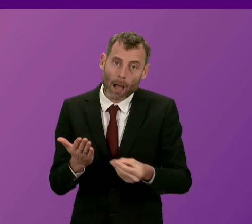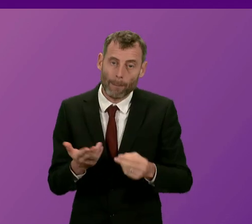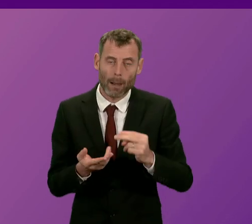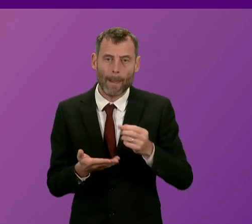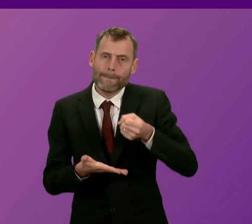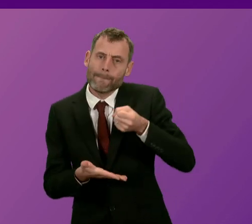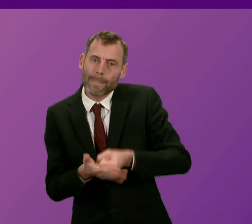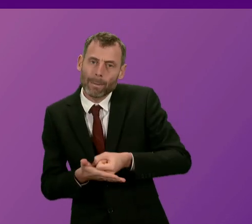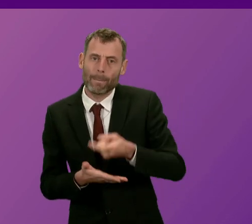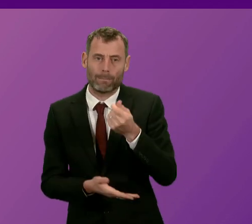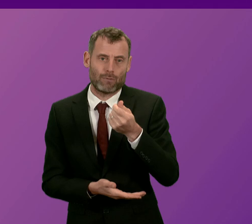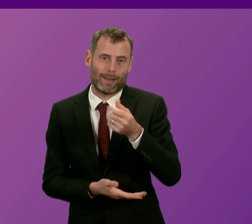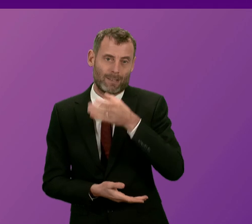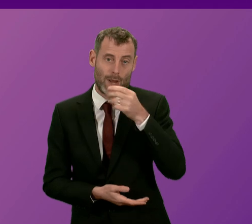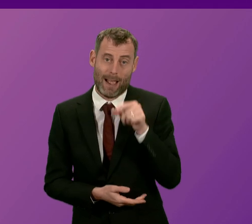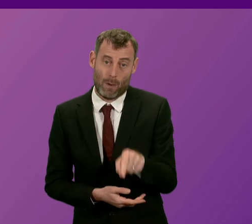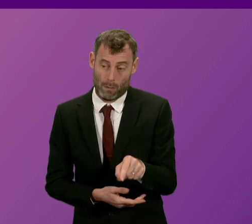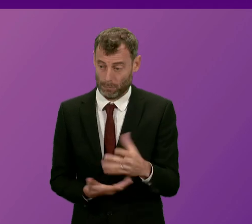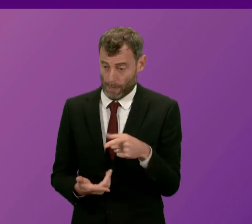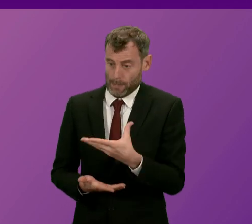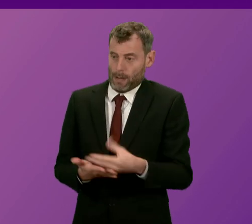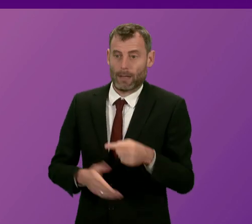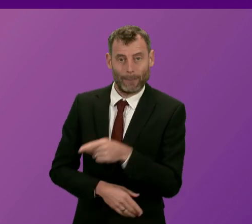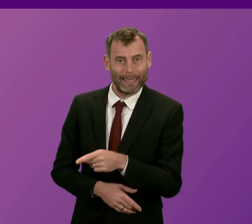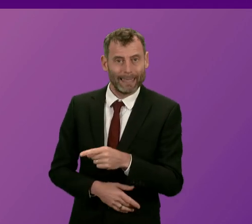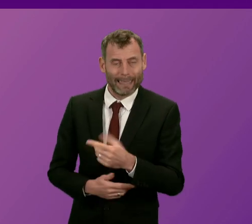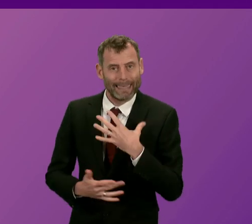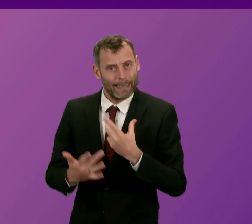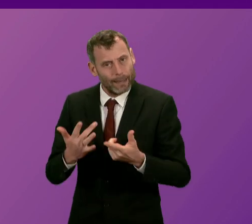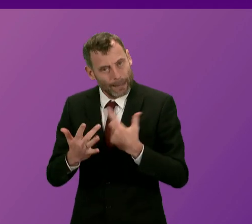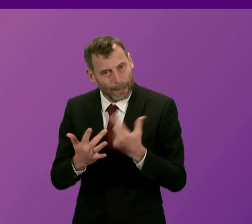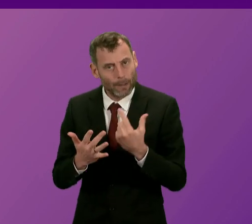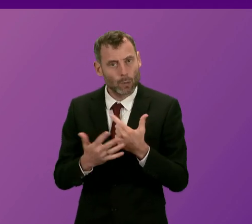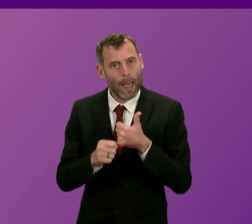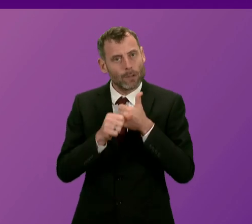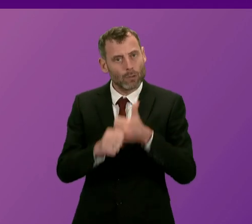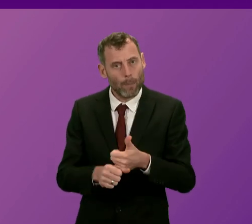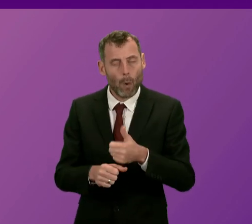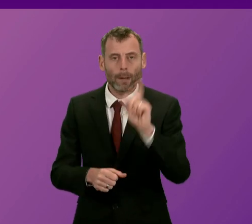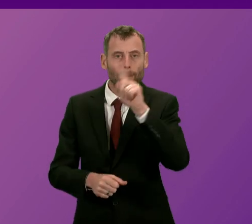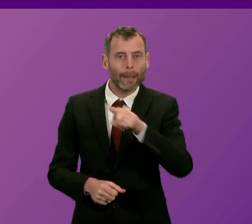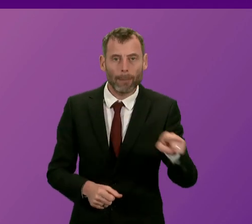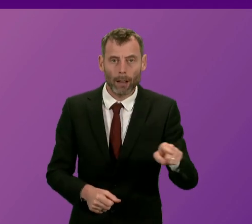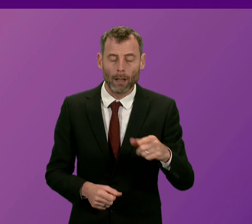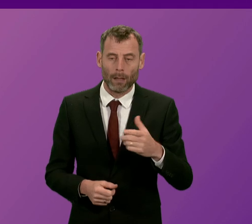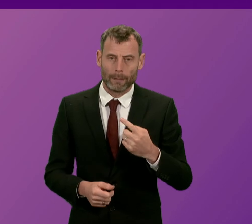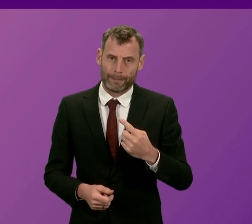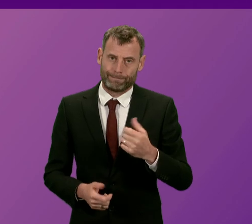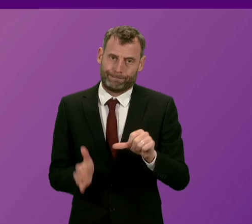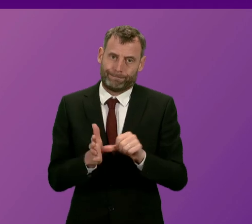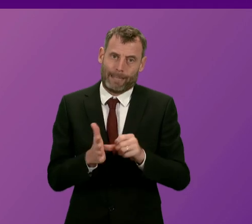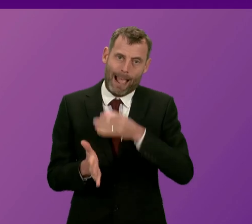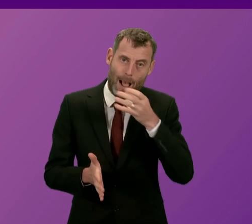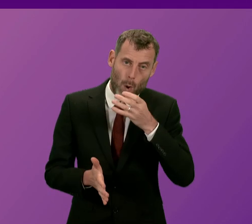the actions the Scottish Government has taken to support people seeking treatment for alcohol related issues?